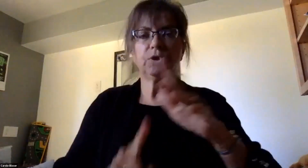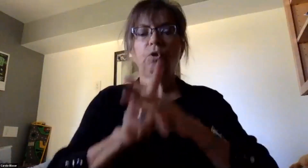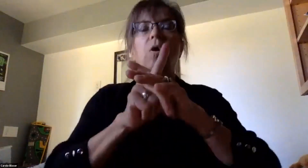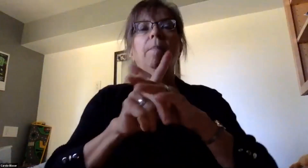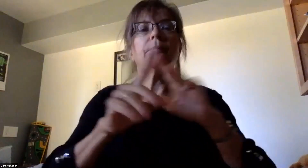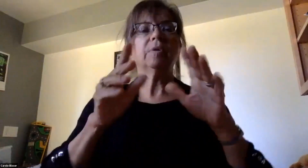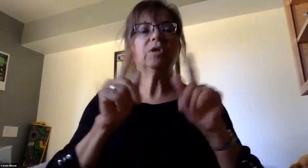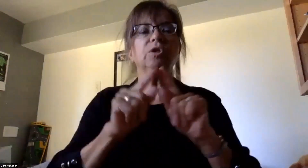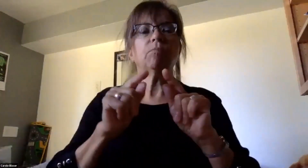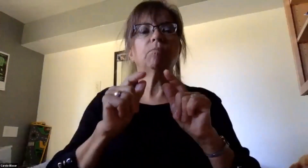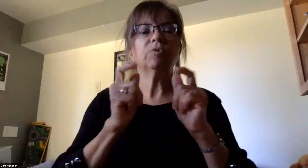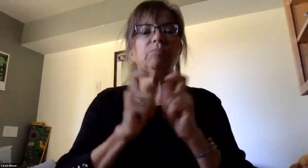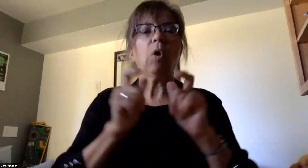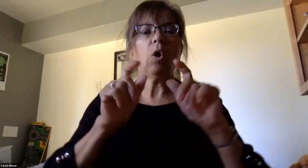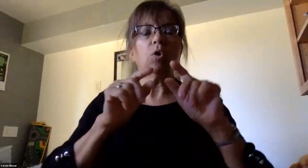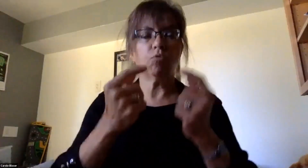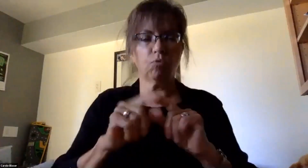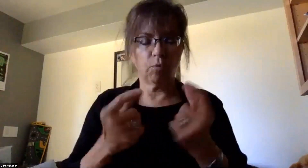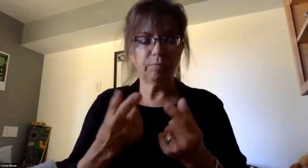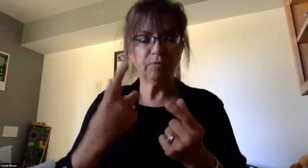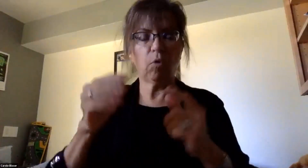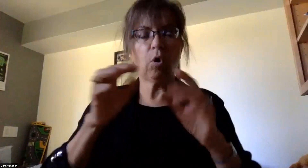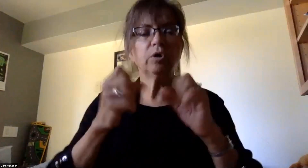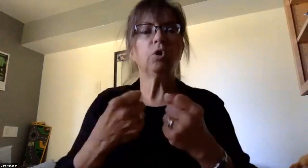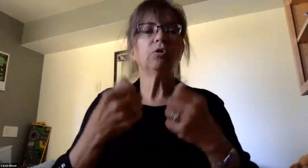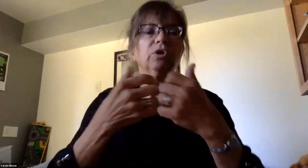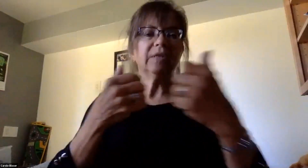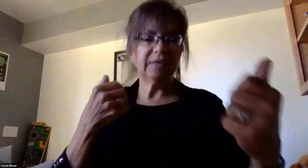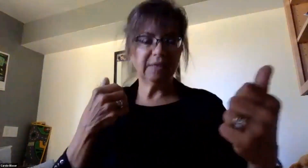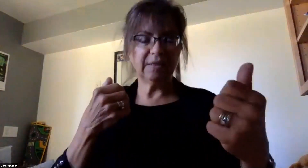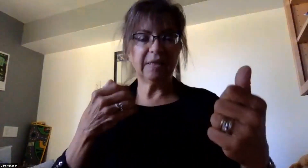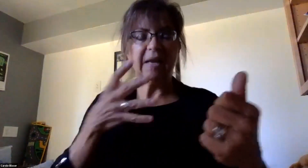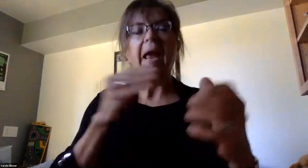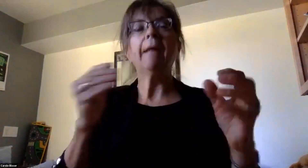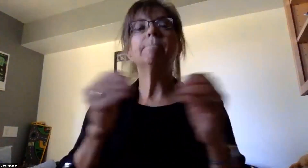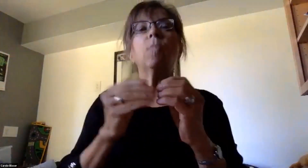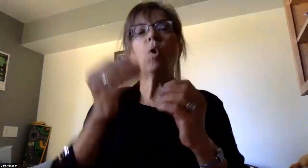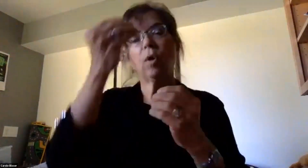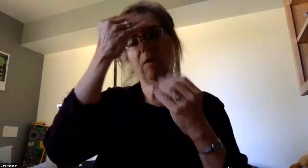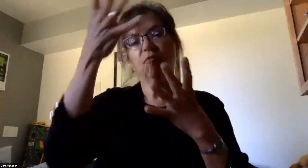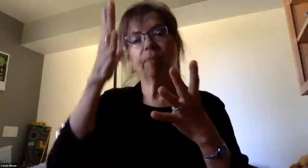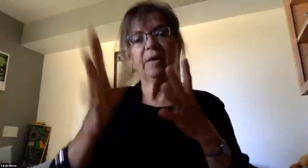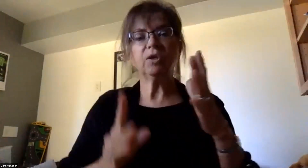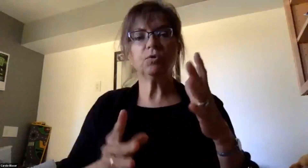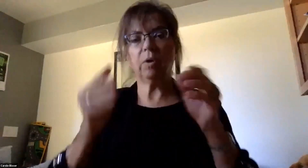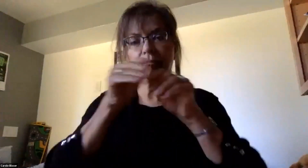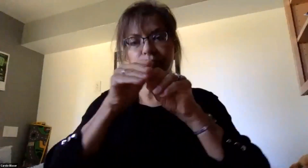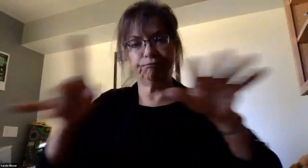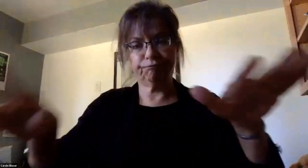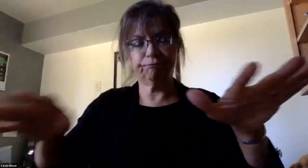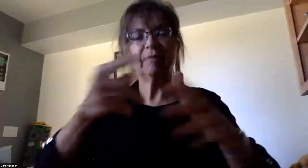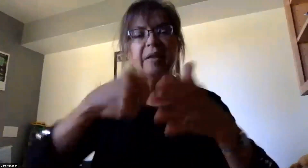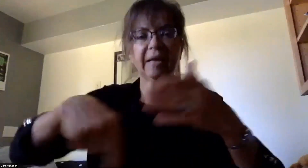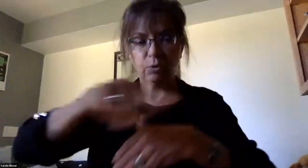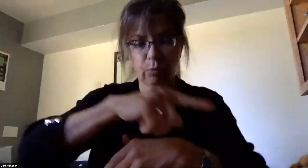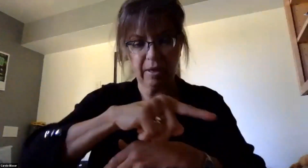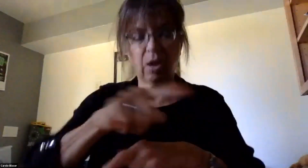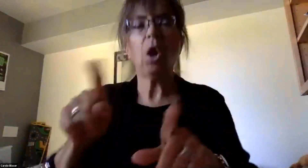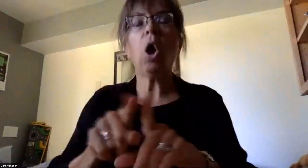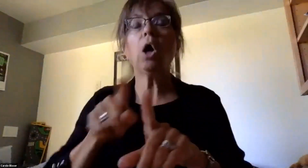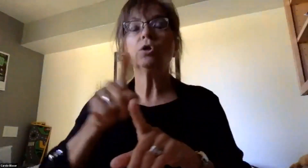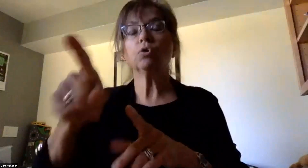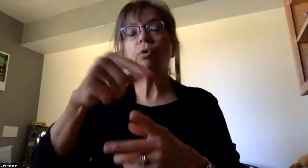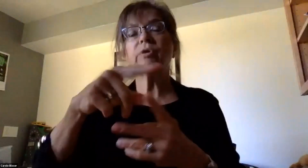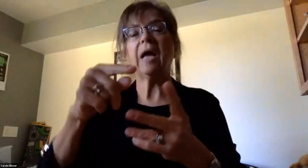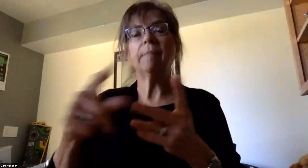ensure social distancing, and more information will be communicated next week. There will also be an option for our remote